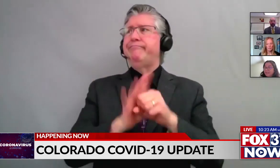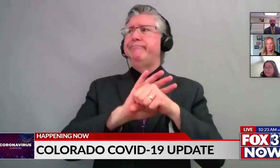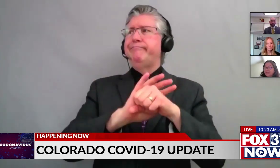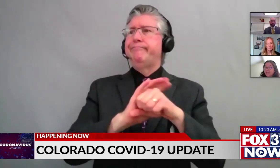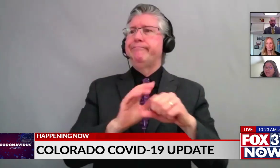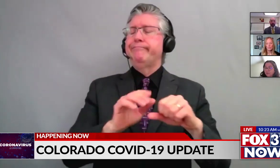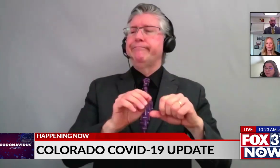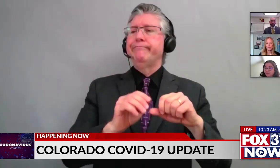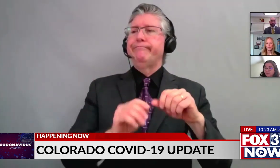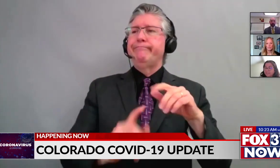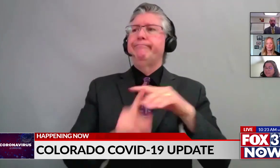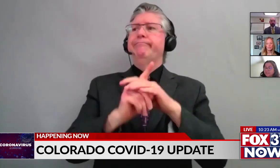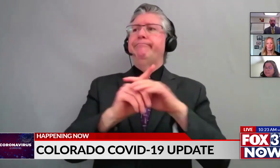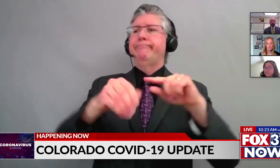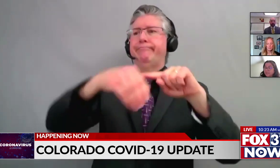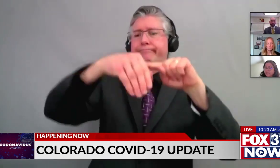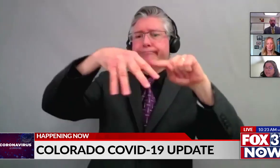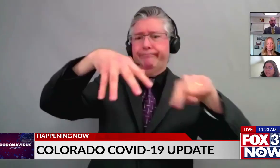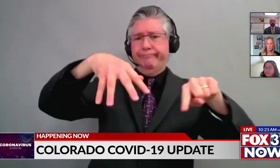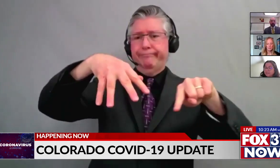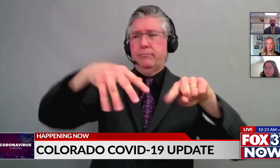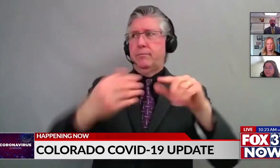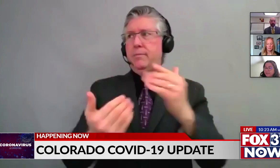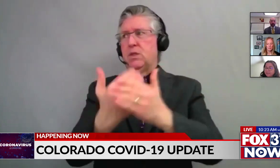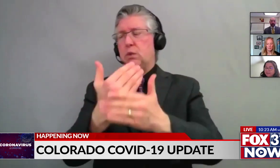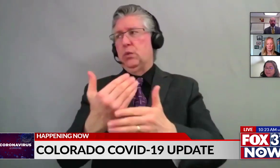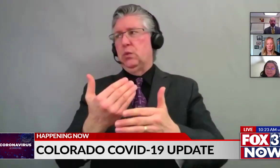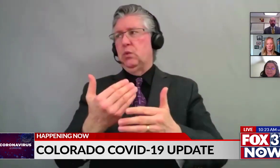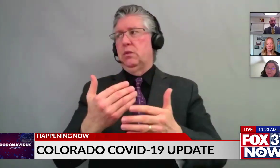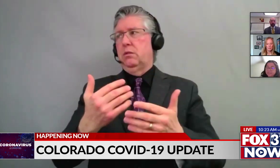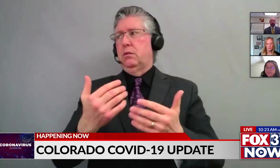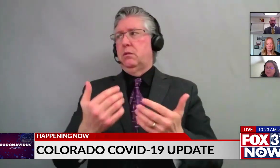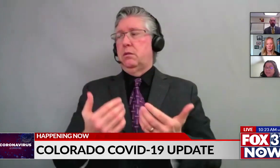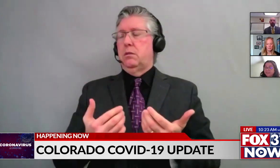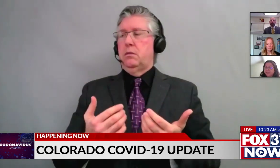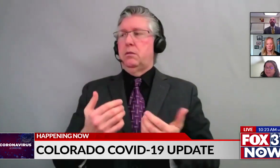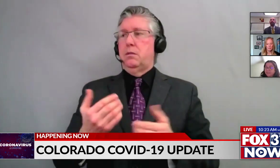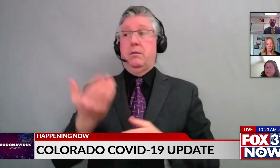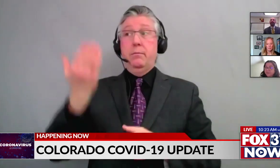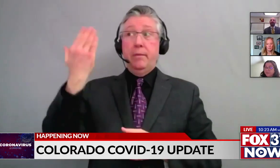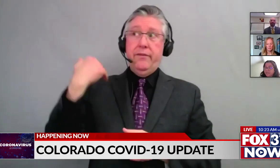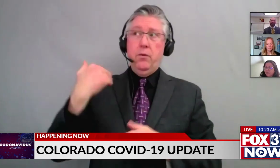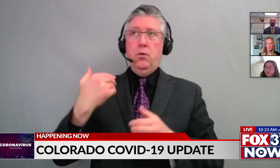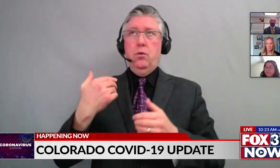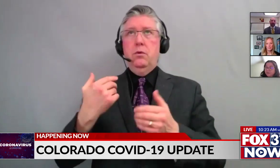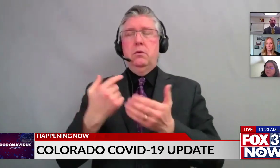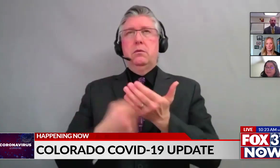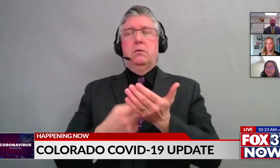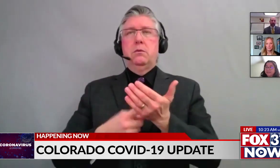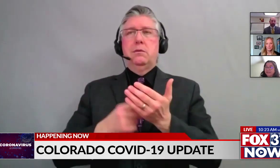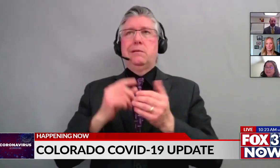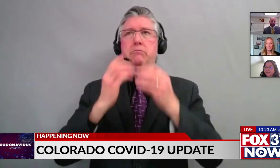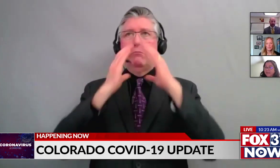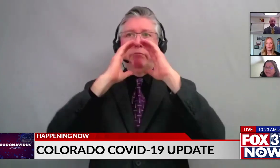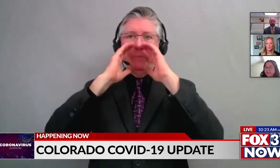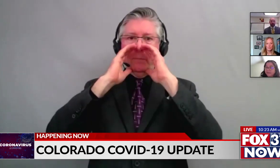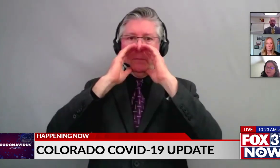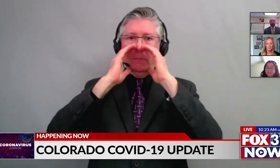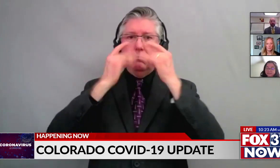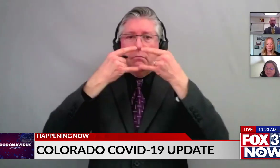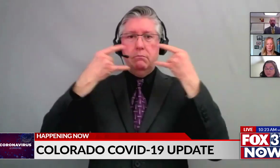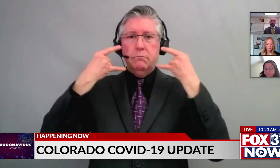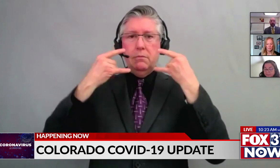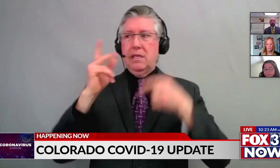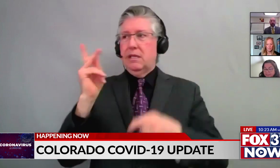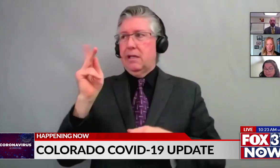messaging is concerned? You know, just two, three weeks ago, we were talking about picking up KN95s and state distribution of them and the importance of wearing that,